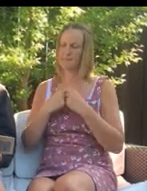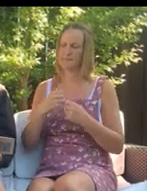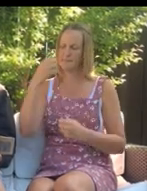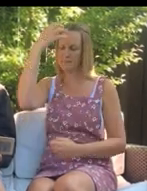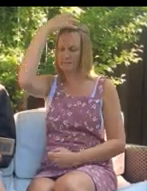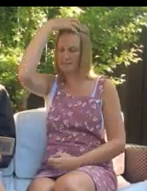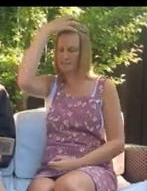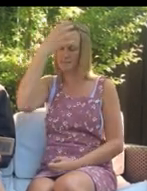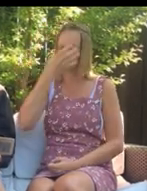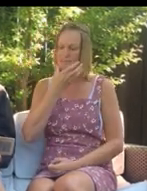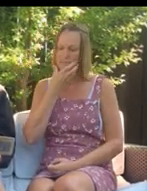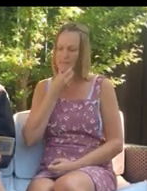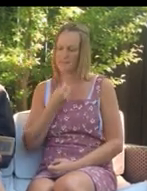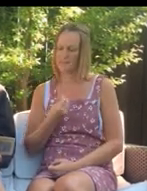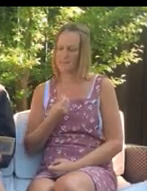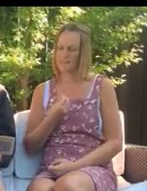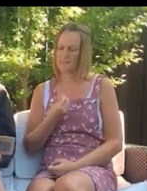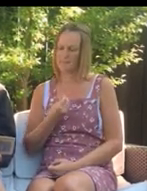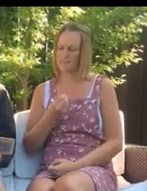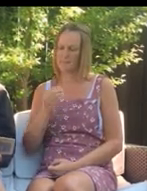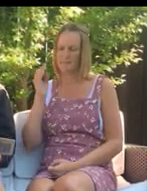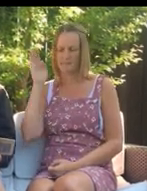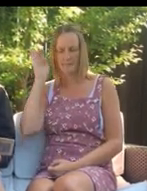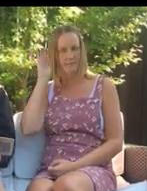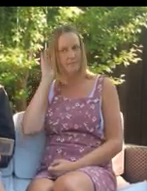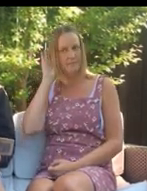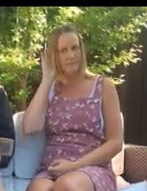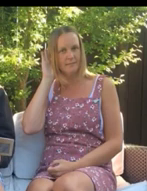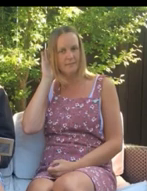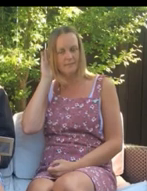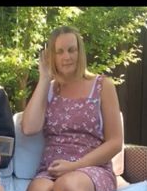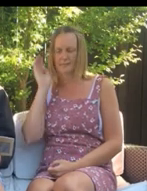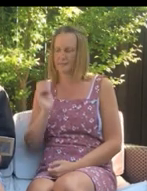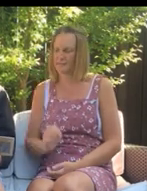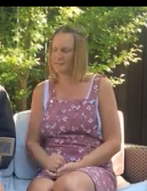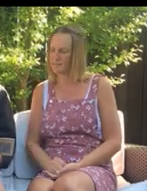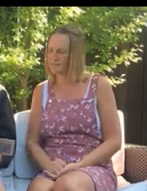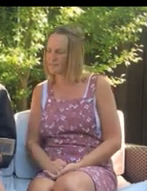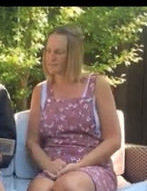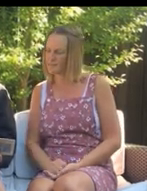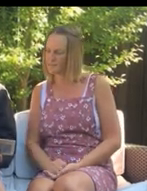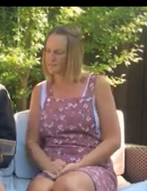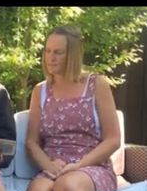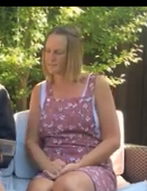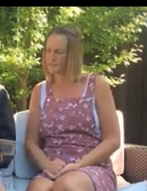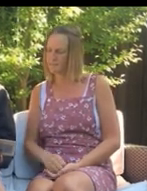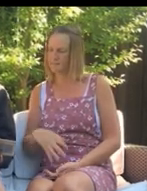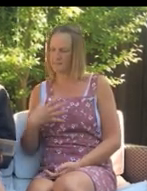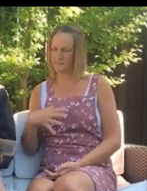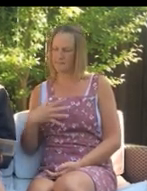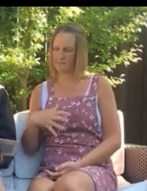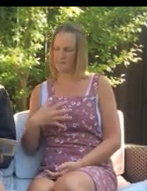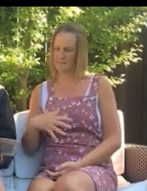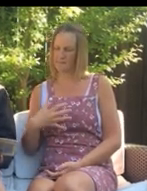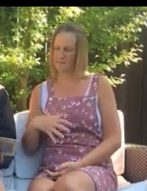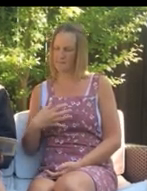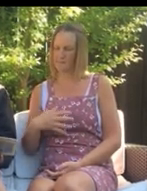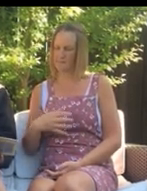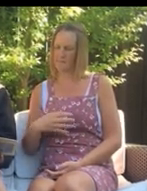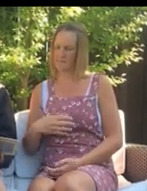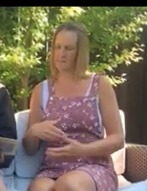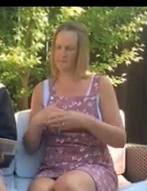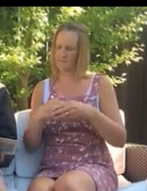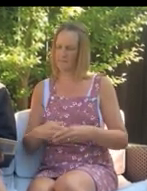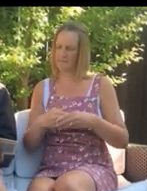of the King of Peel, grasps. But there's another sound. Was it a warning? Was it